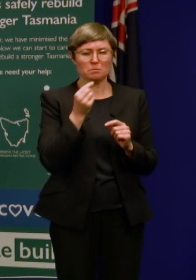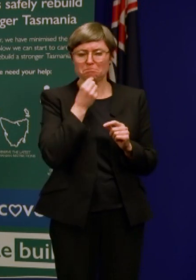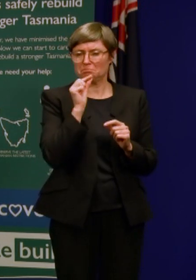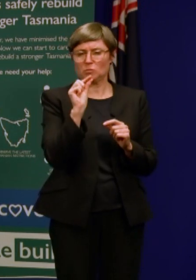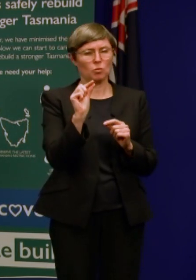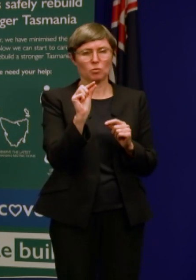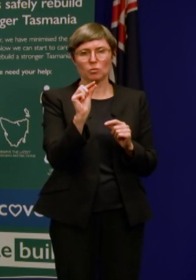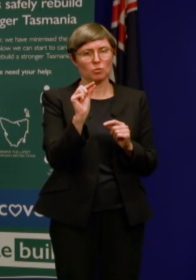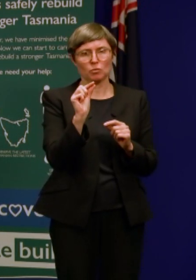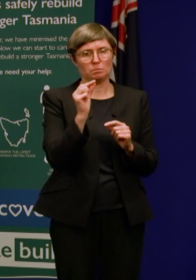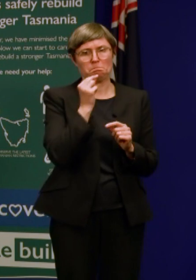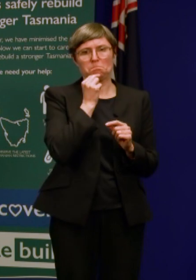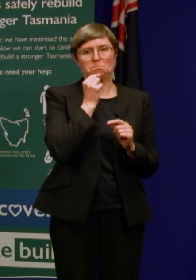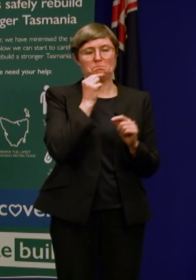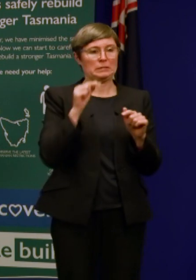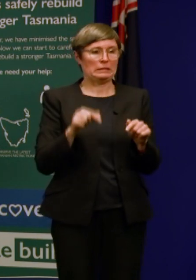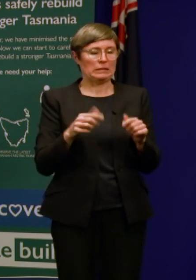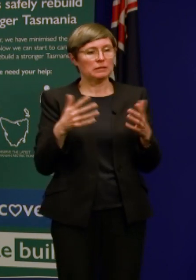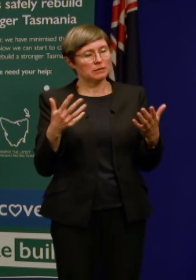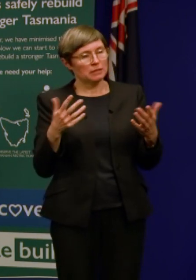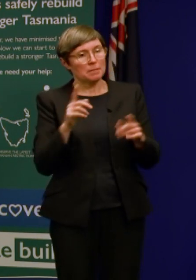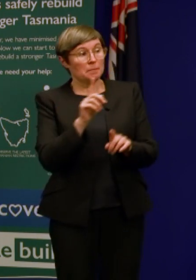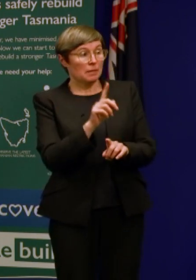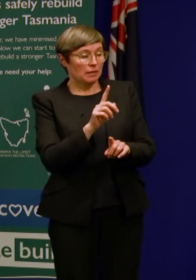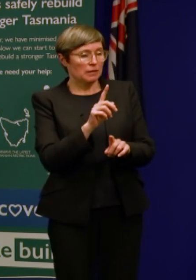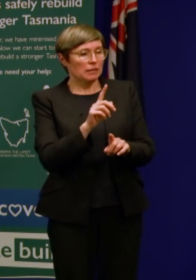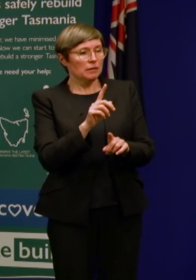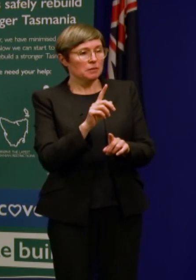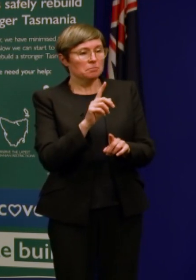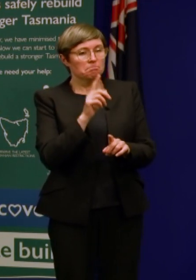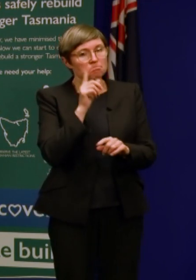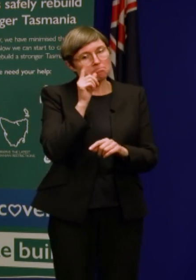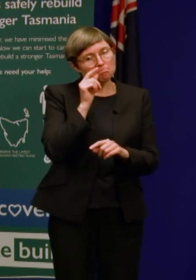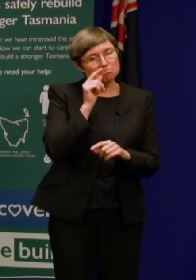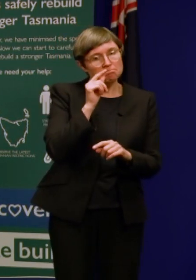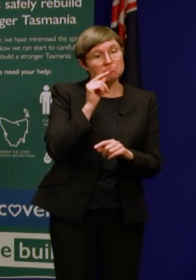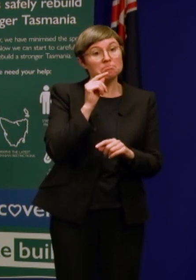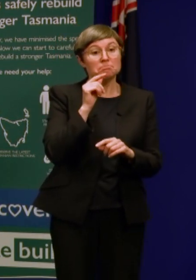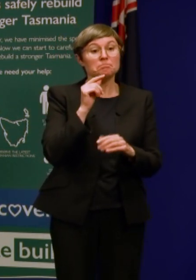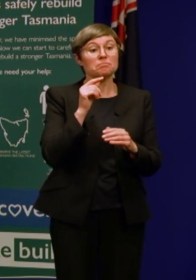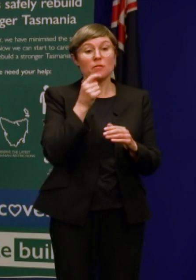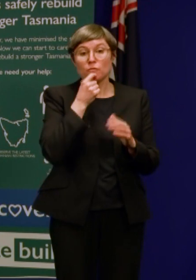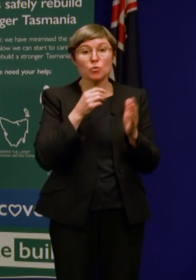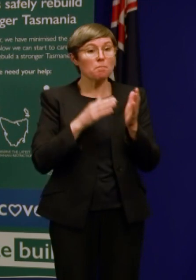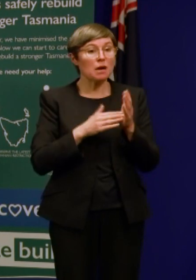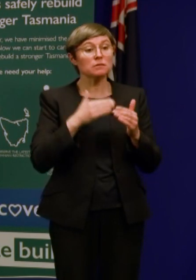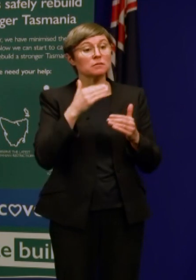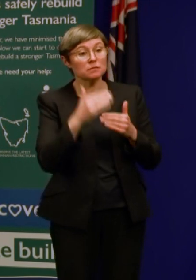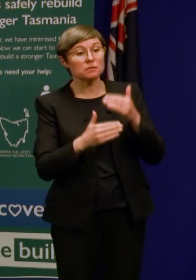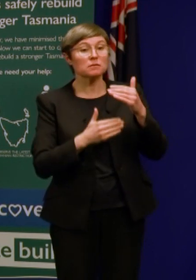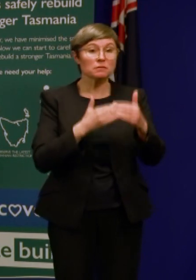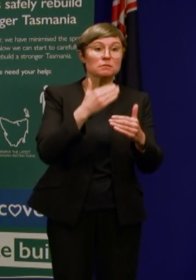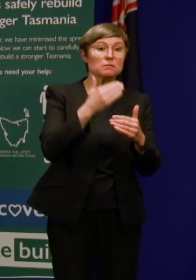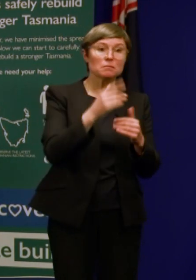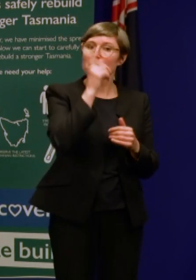coronavirus in Tasmania but it is likely that as we progress over the coming months that there